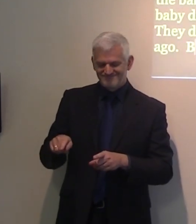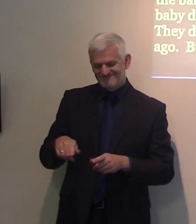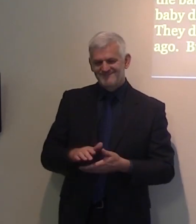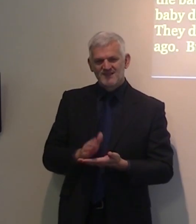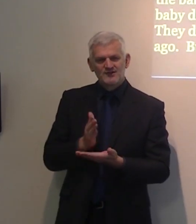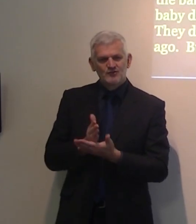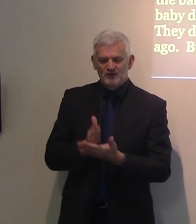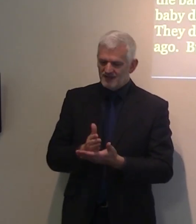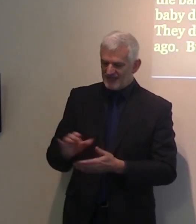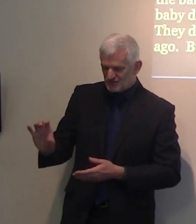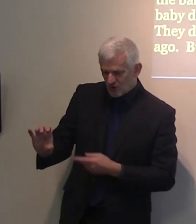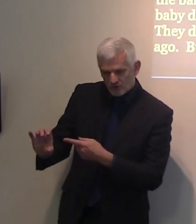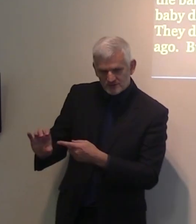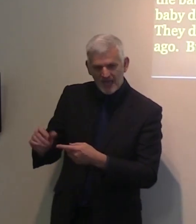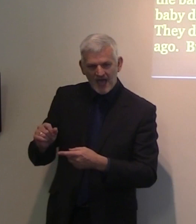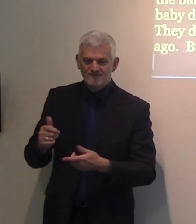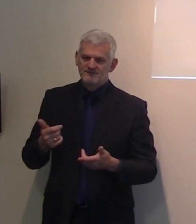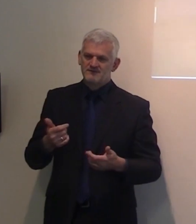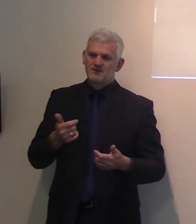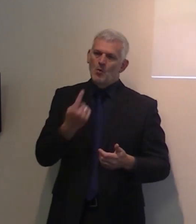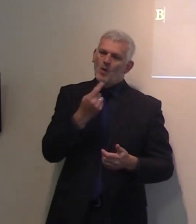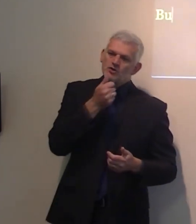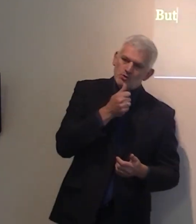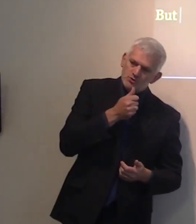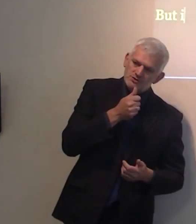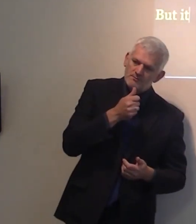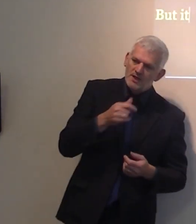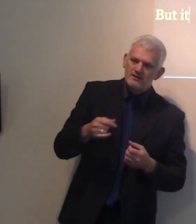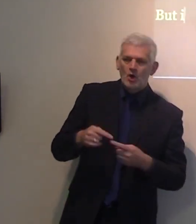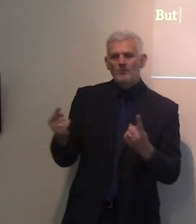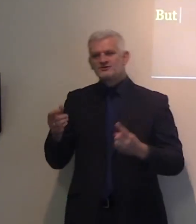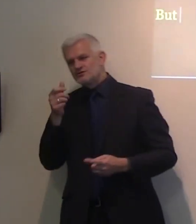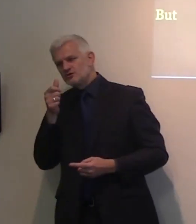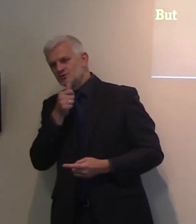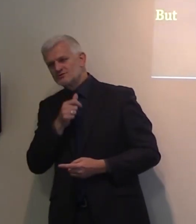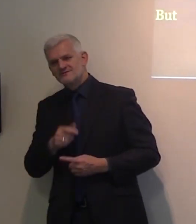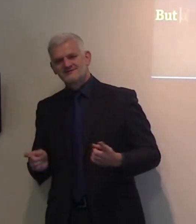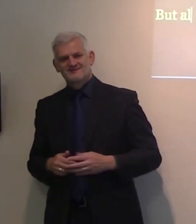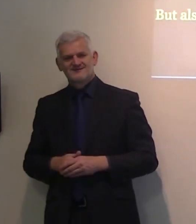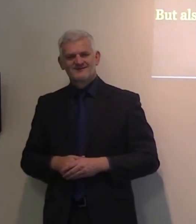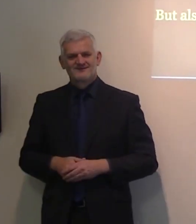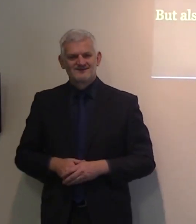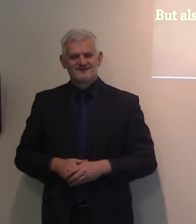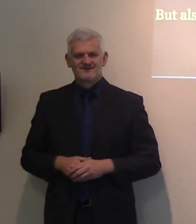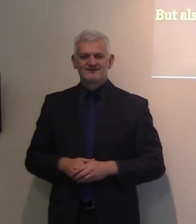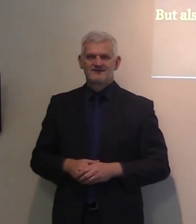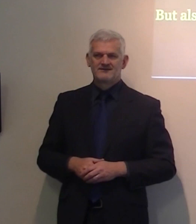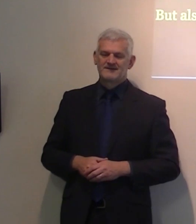distract you, the other side of the coin, if salt heals, oh every doctor will tell you